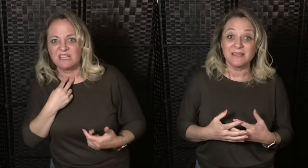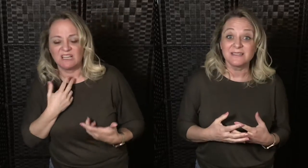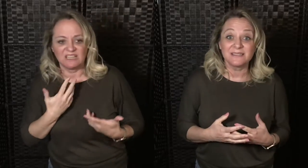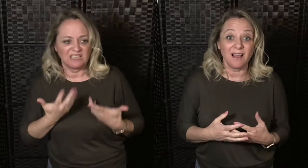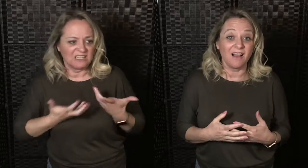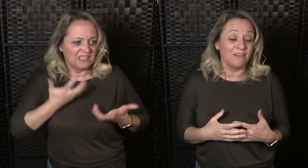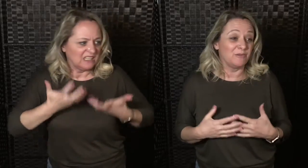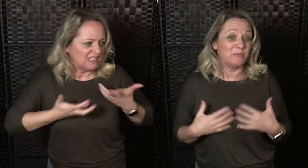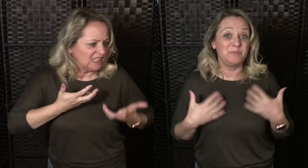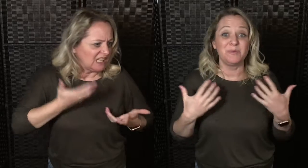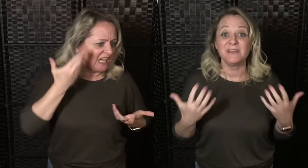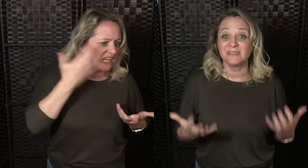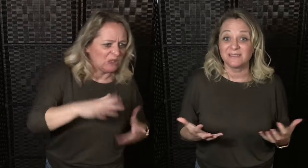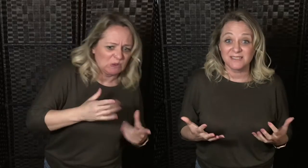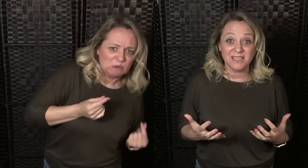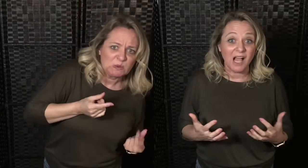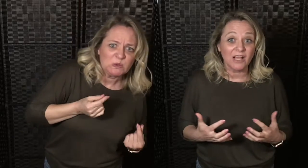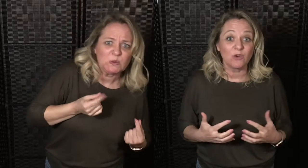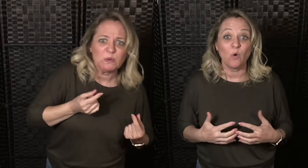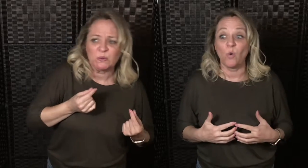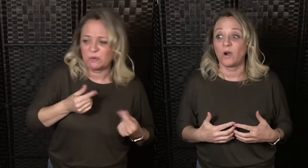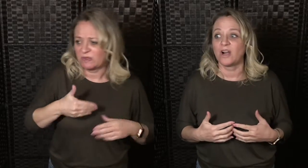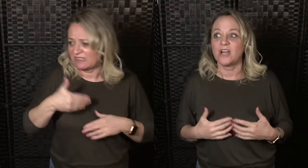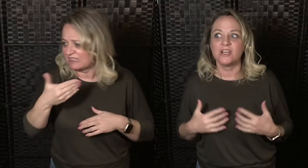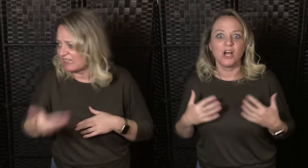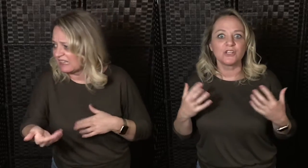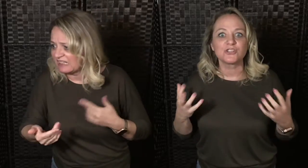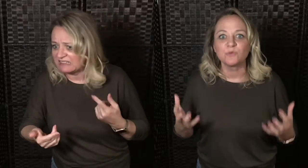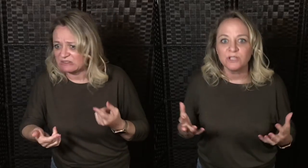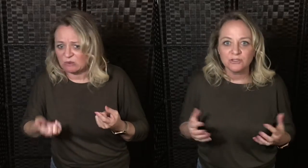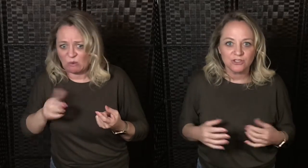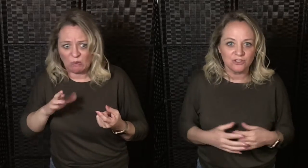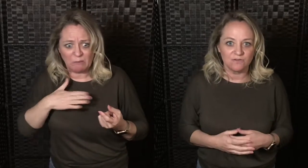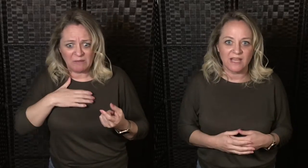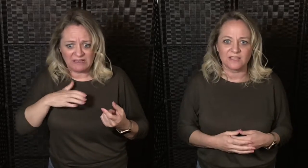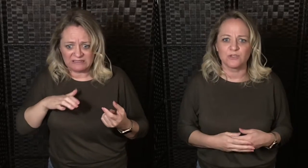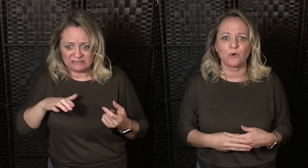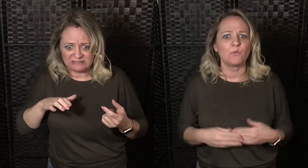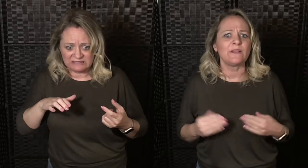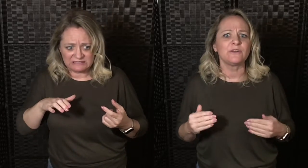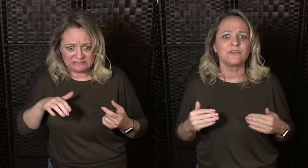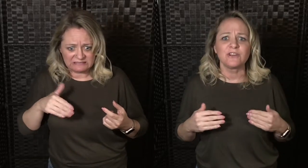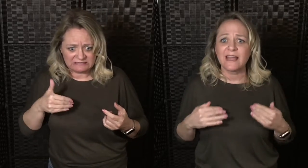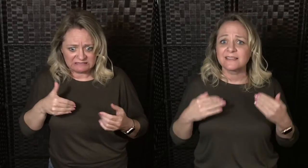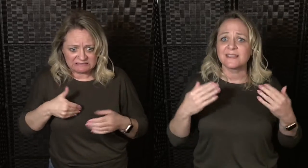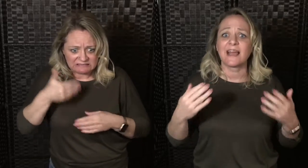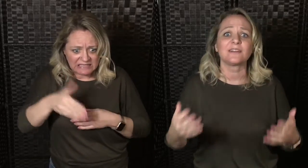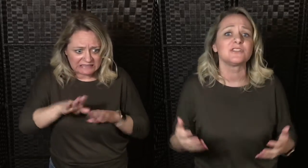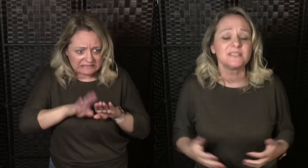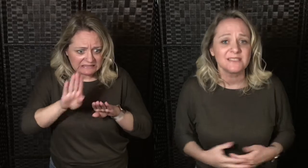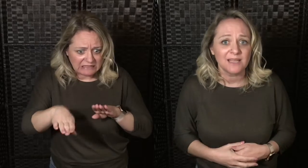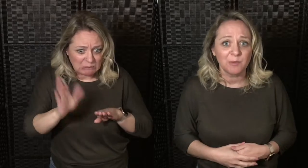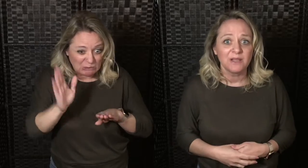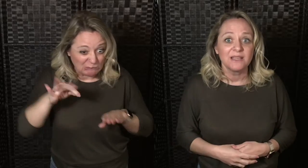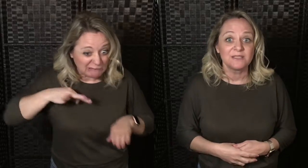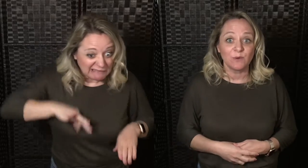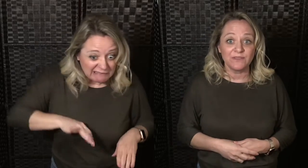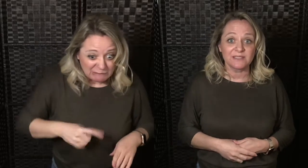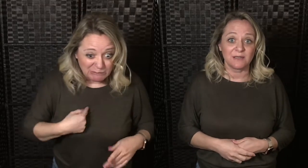of being stuck or not sure what you should do next or whether your next action step is one that's going to